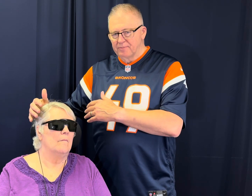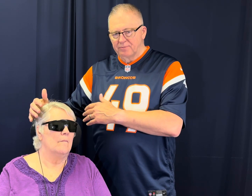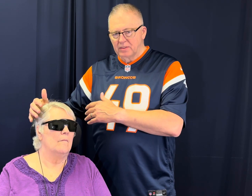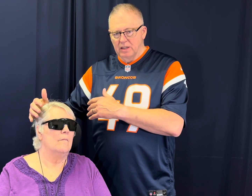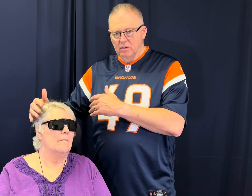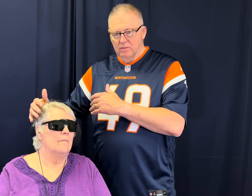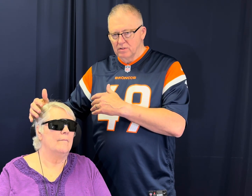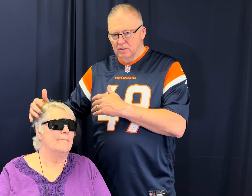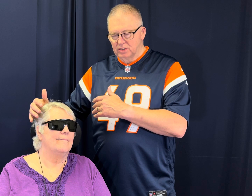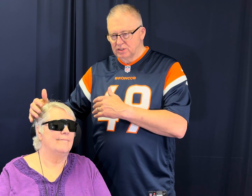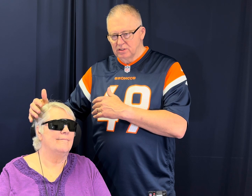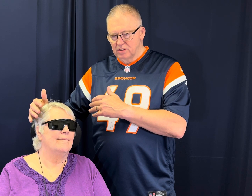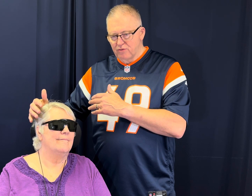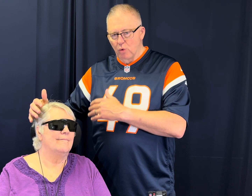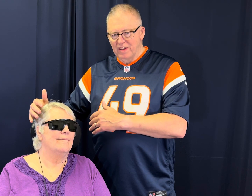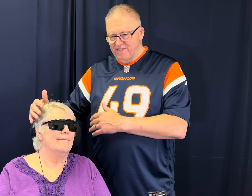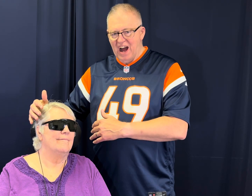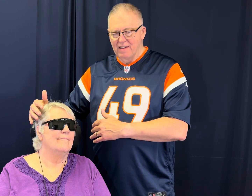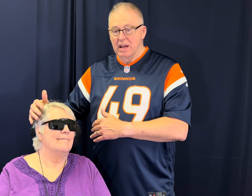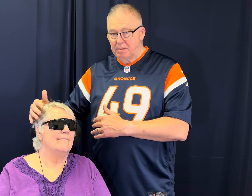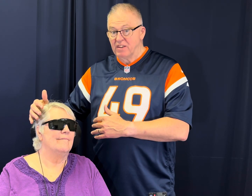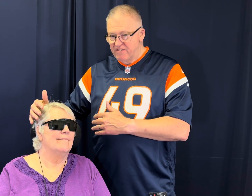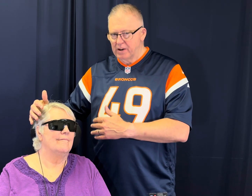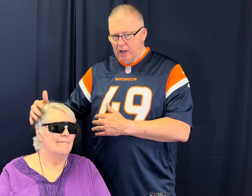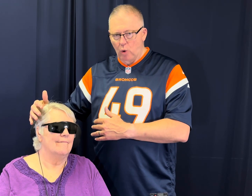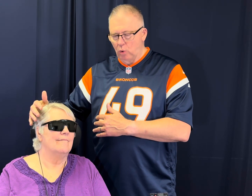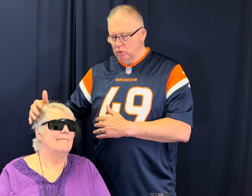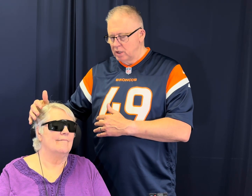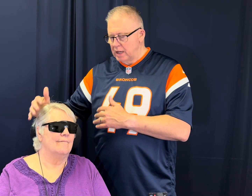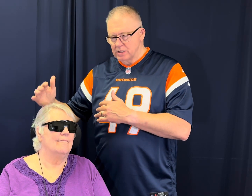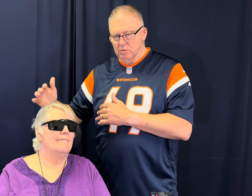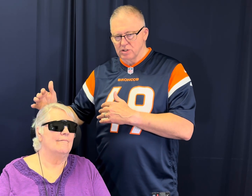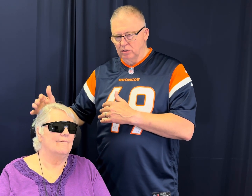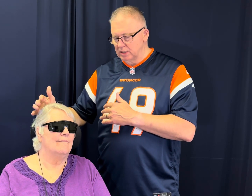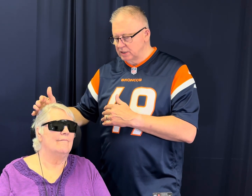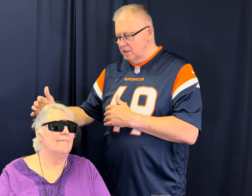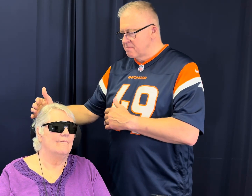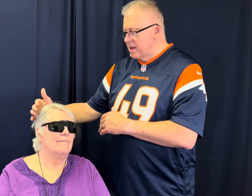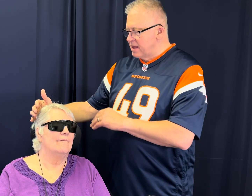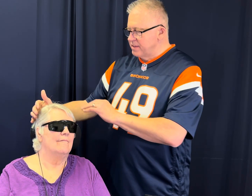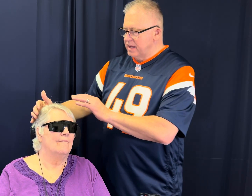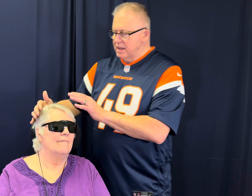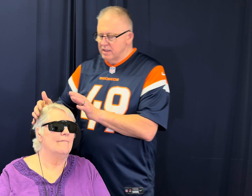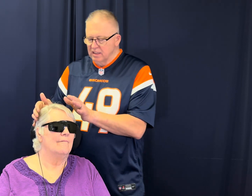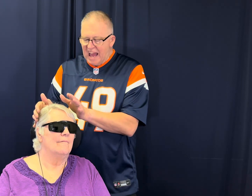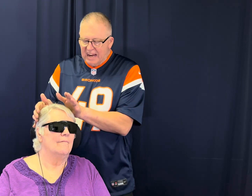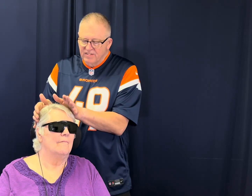45 and be very old as a result of this. The lack of